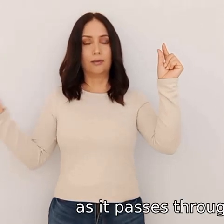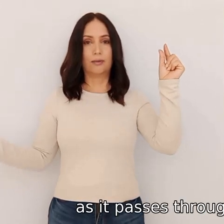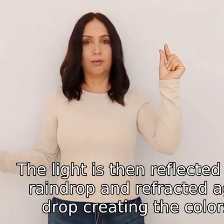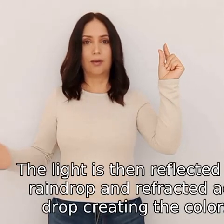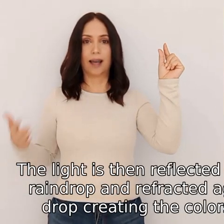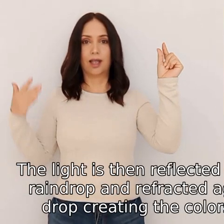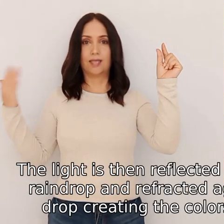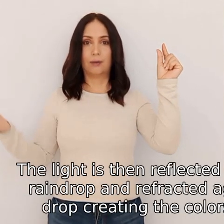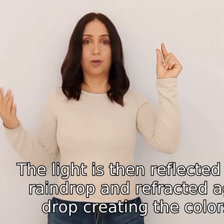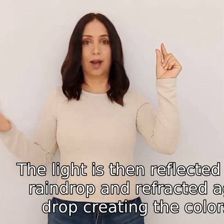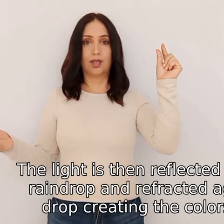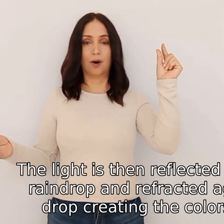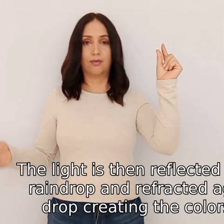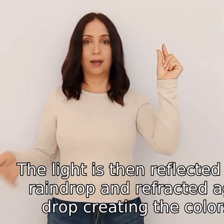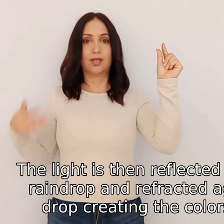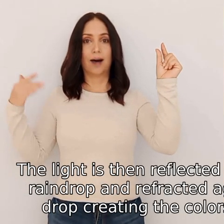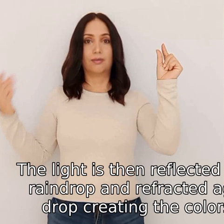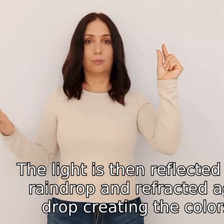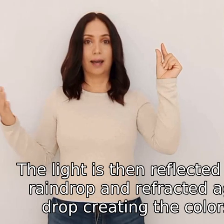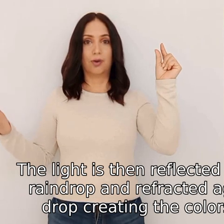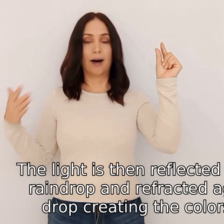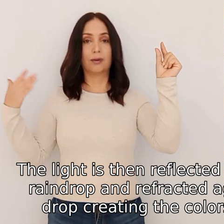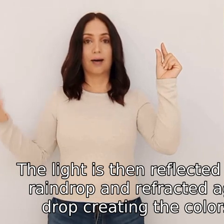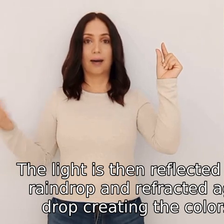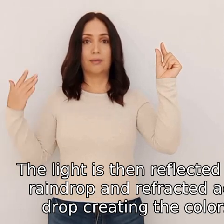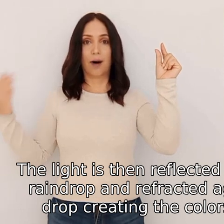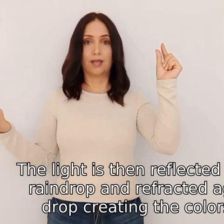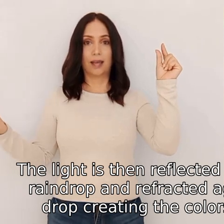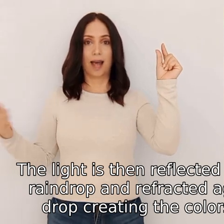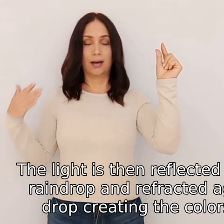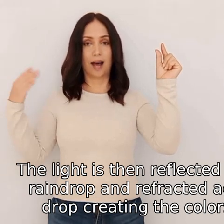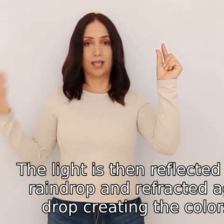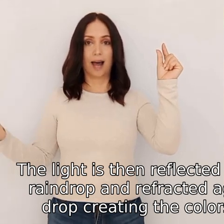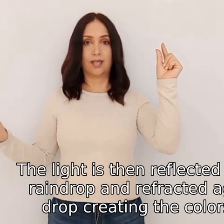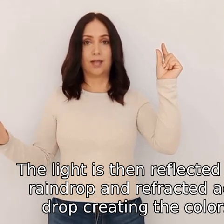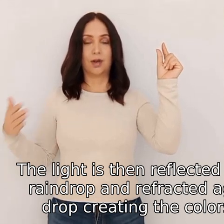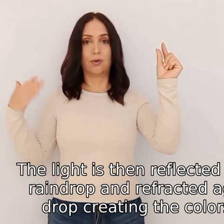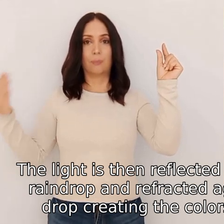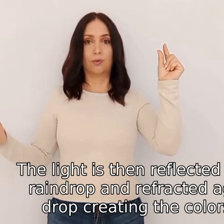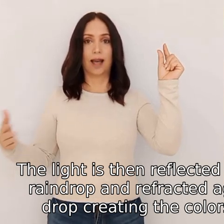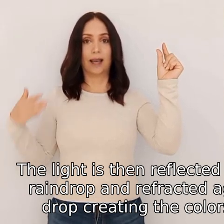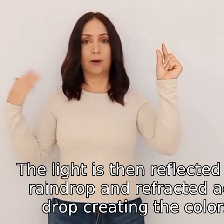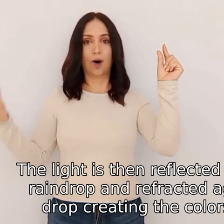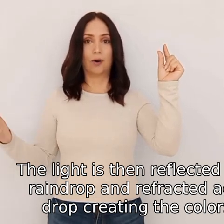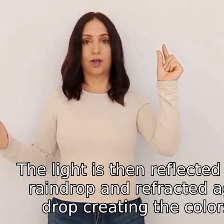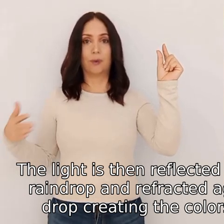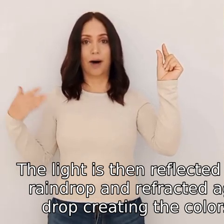the light is then reflected off the inside of the raindrop and refracted again as it exits the drop creating the colors of the